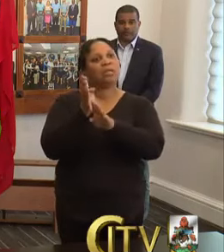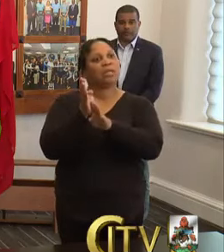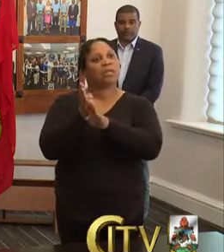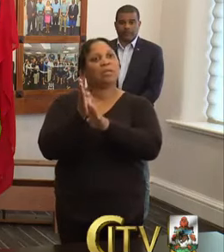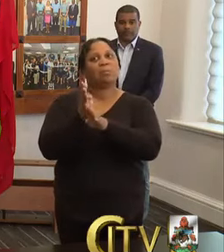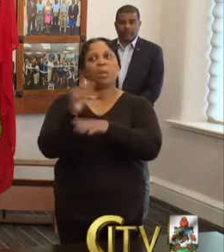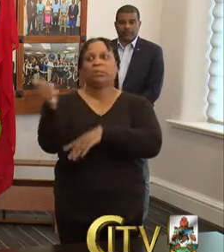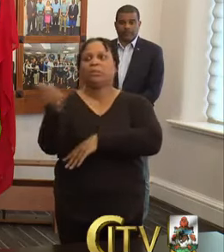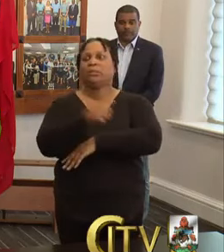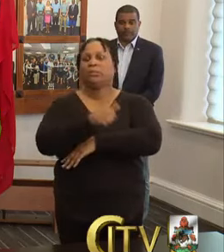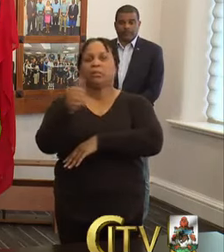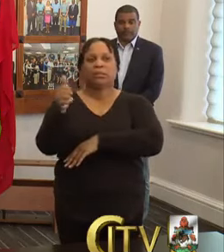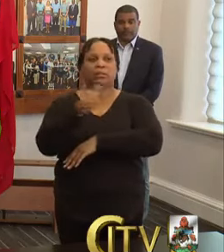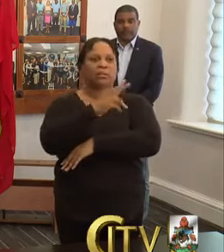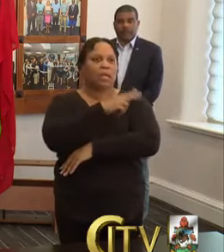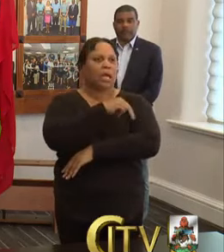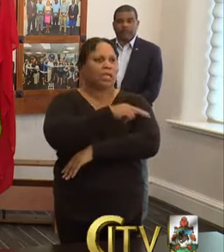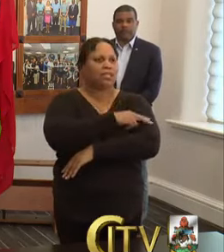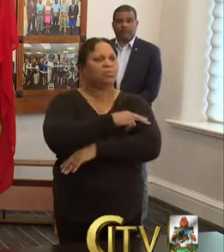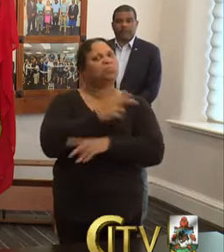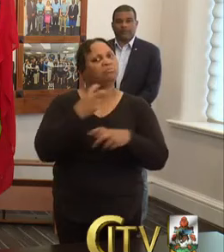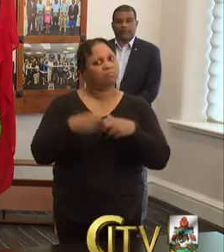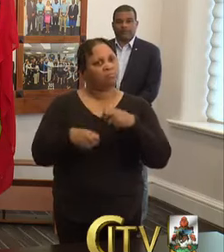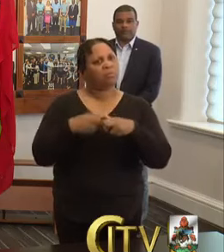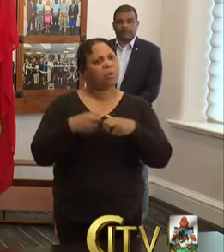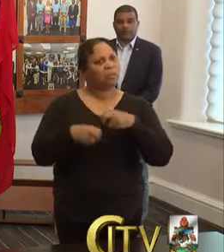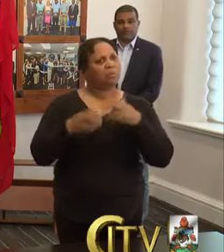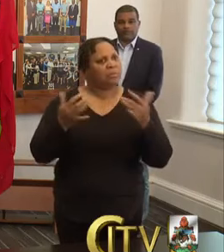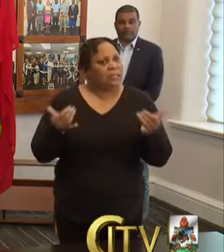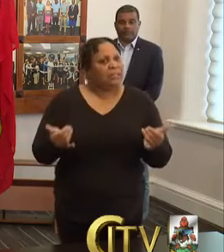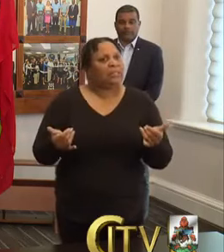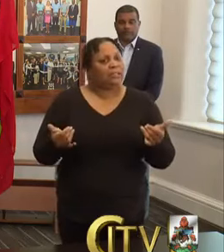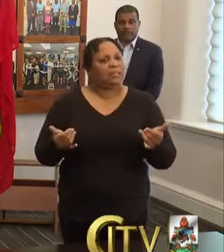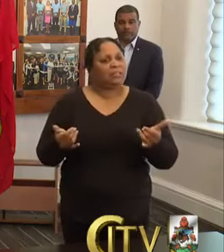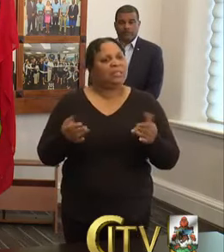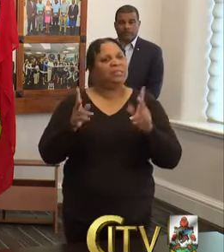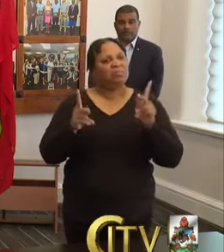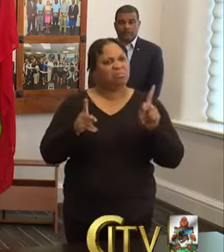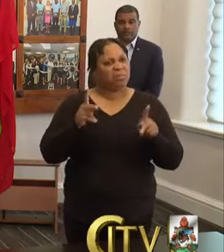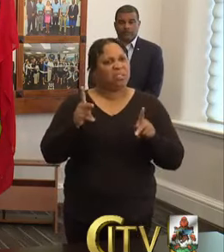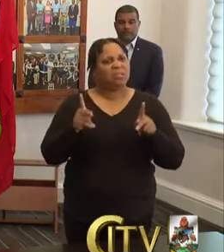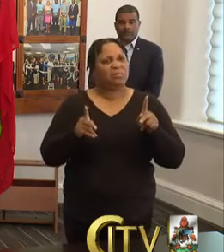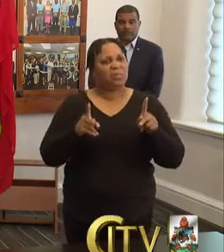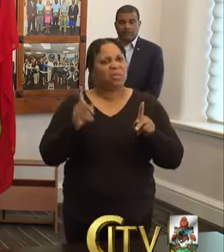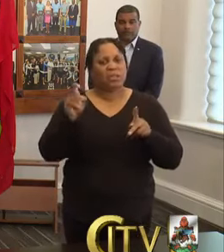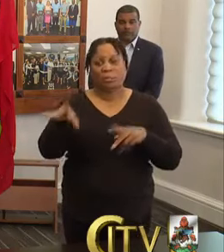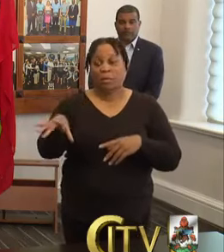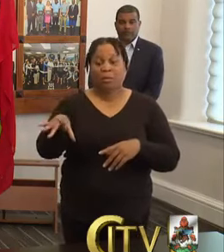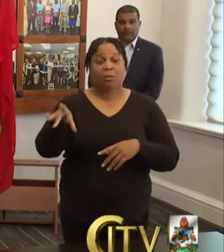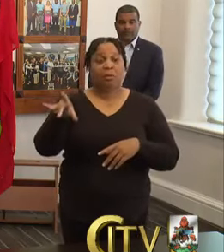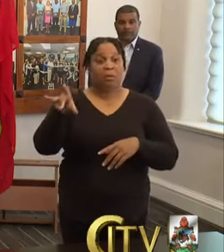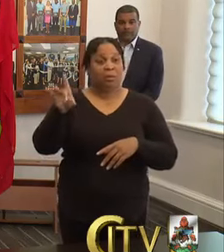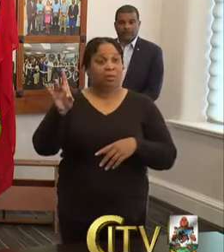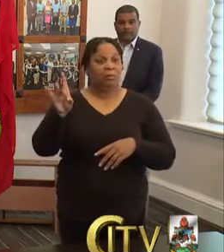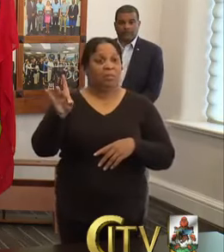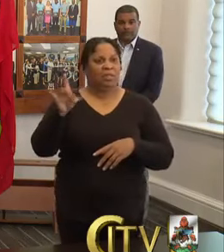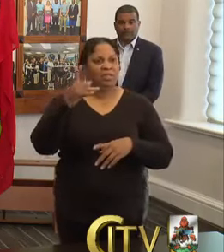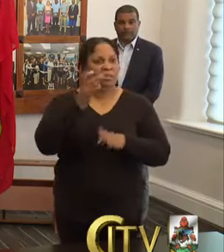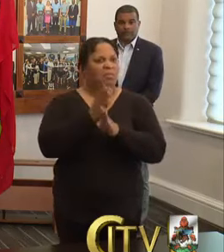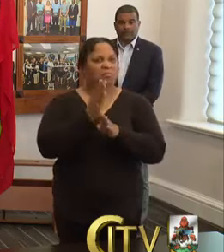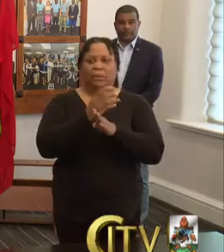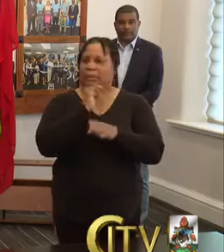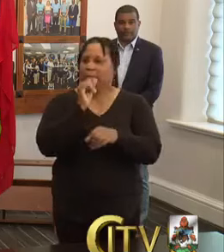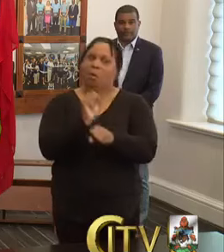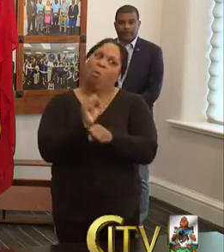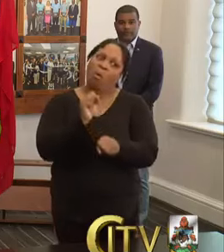the hospital. Um, there were some problems today, how, um, people had to be, uh, picked up, um, because the buses weren't